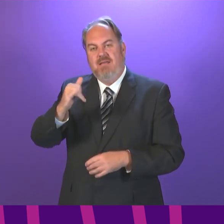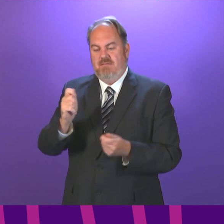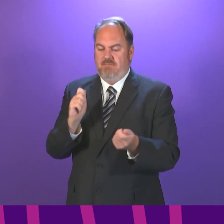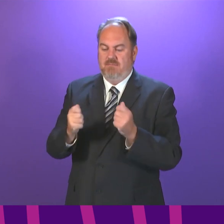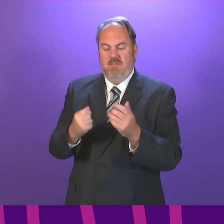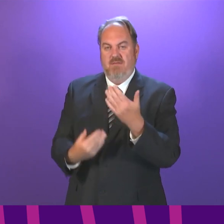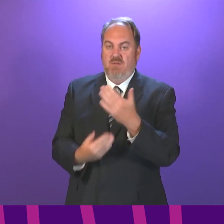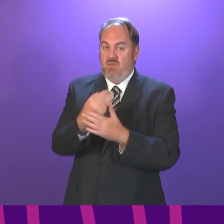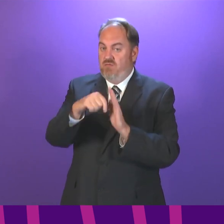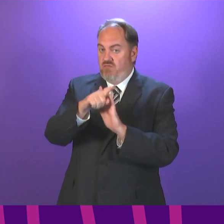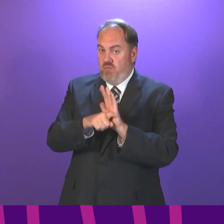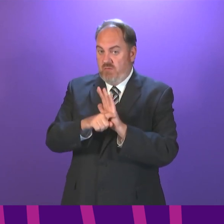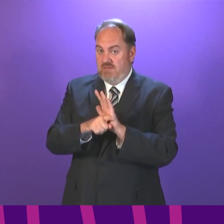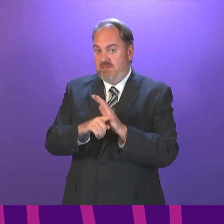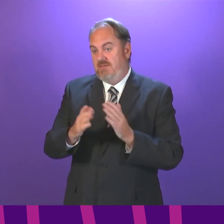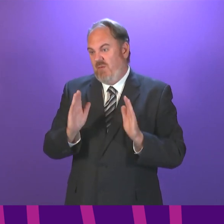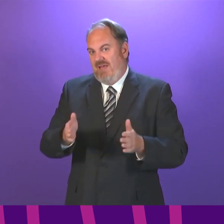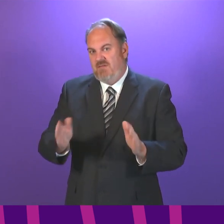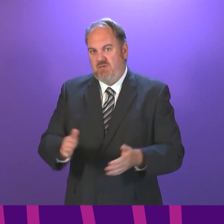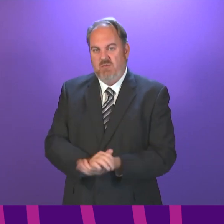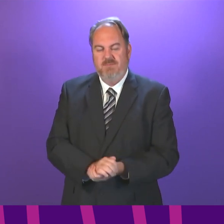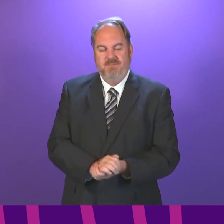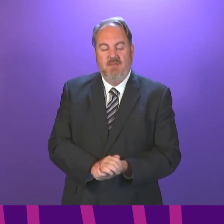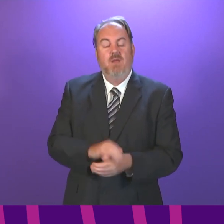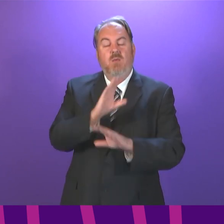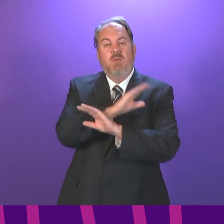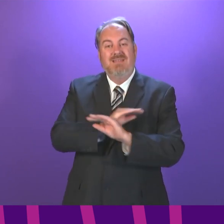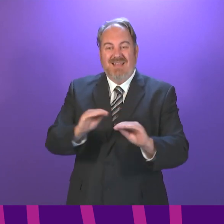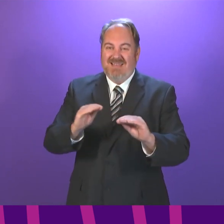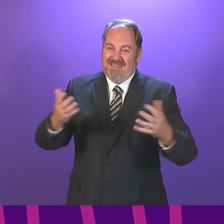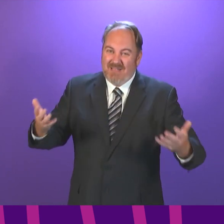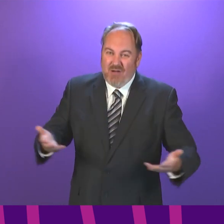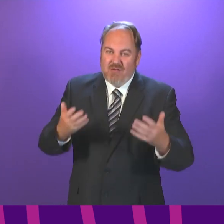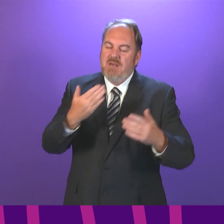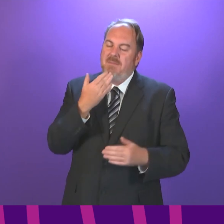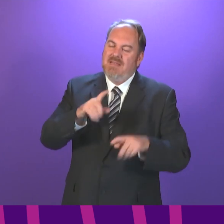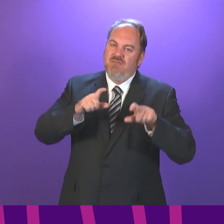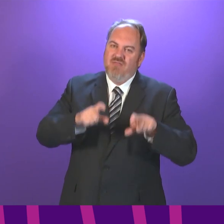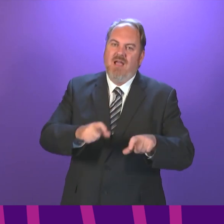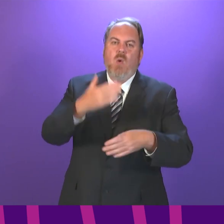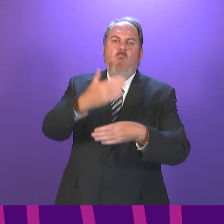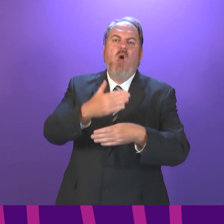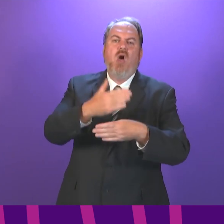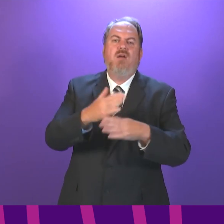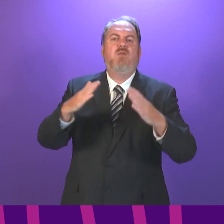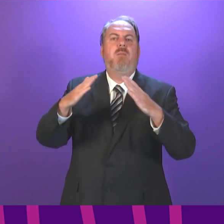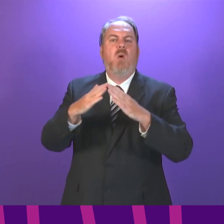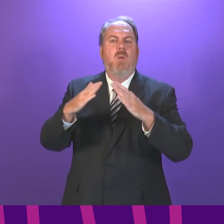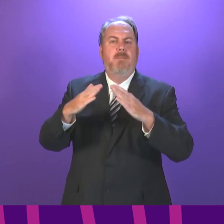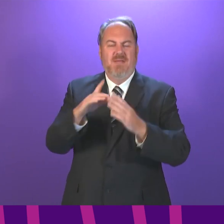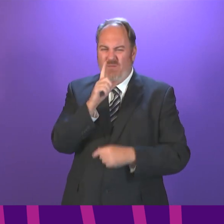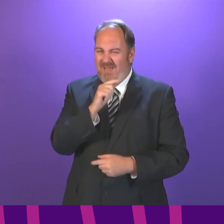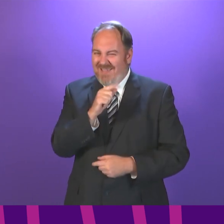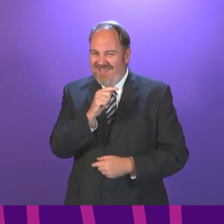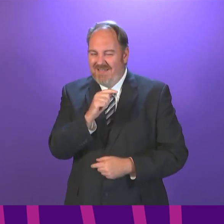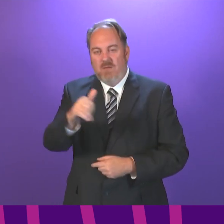variants. Fourthly, we will continue to advise home working where possible for now. I know most businesses are not planning a wholesale